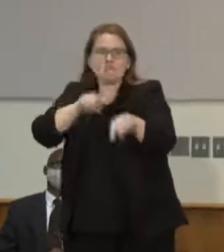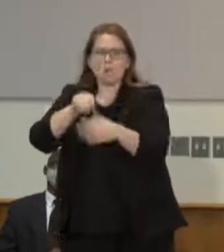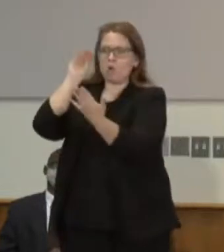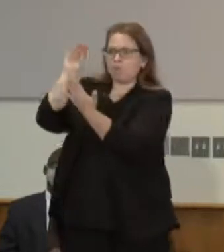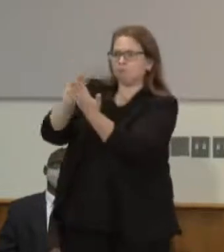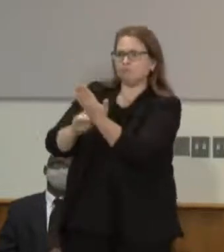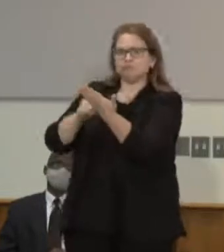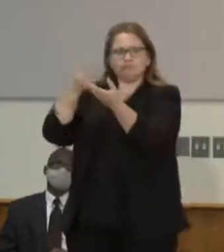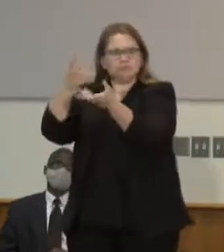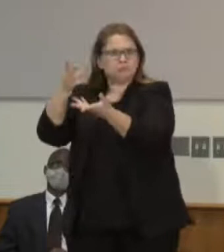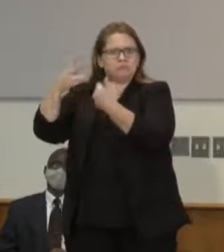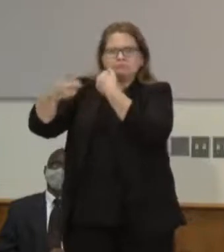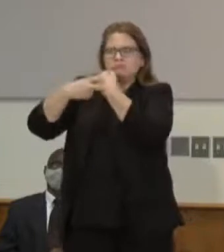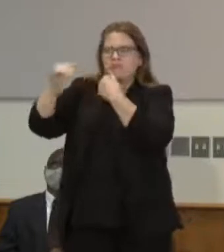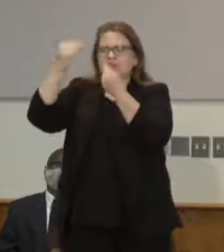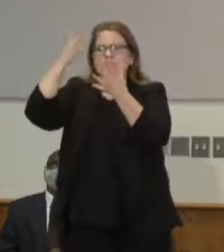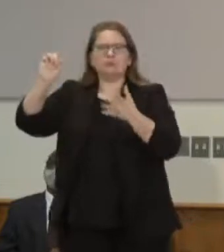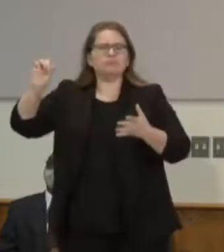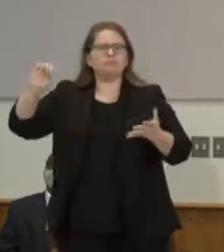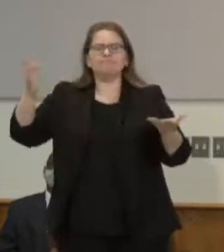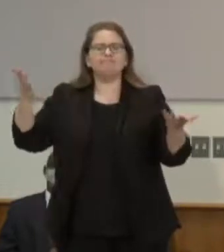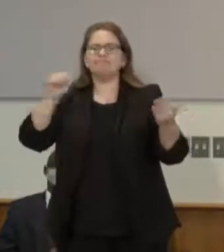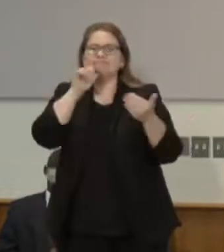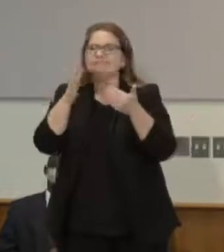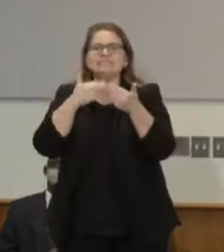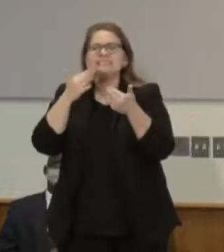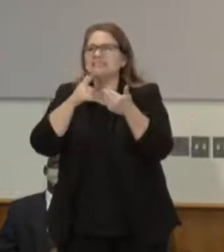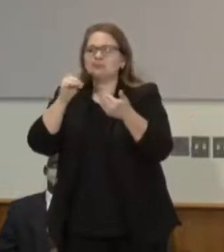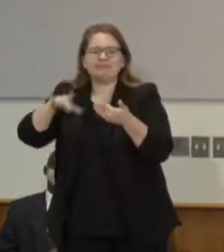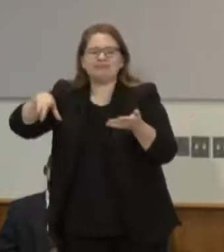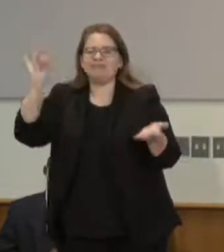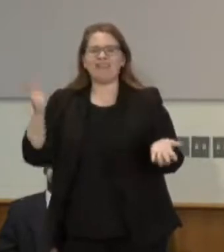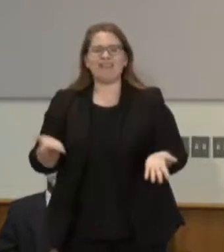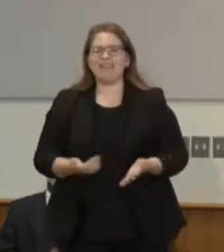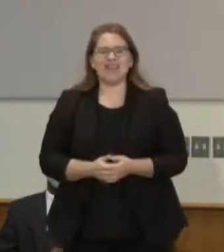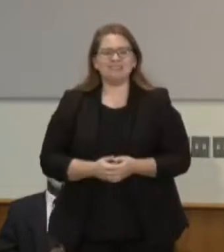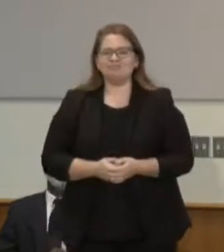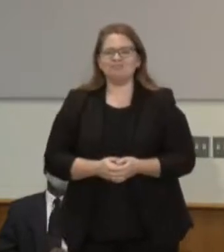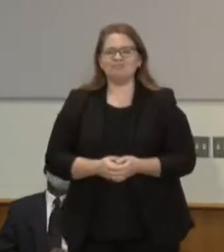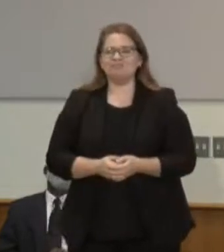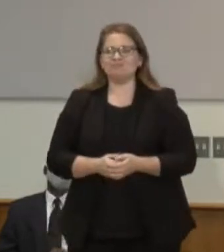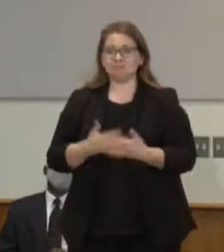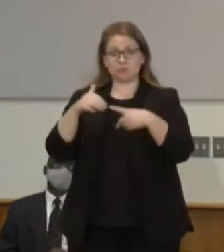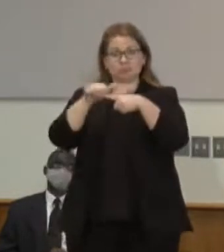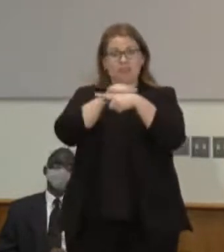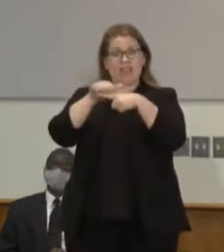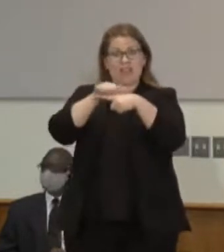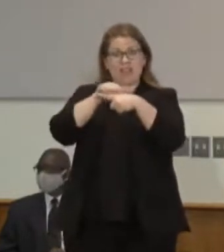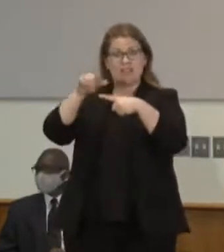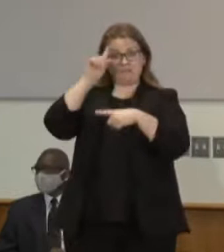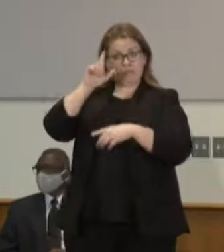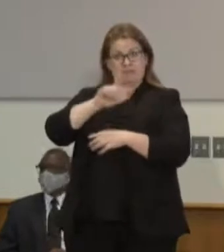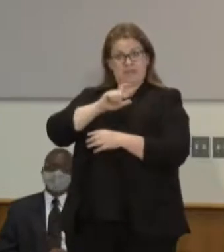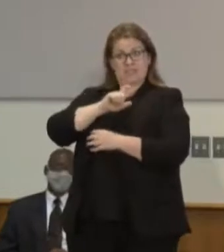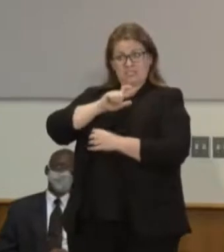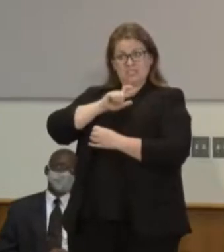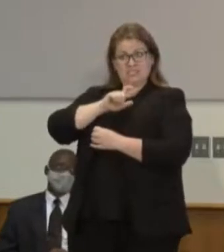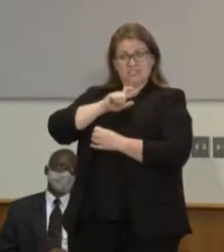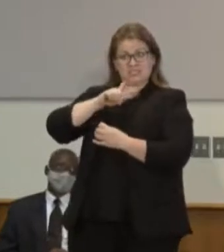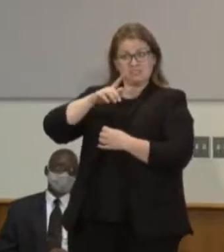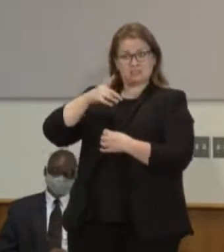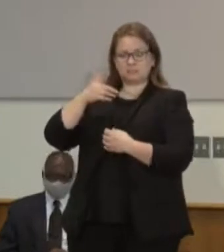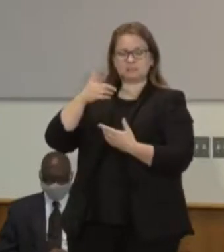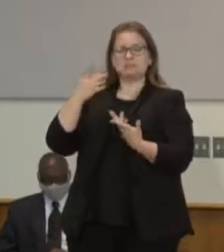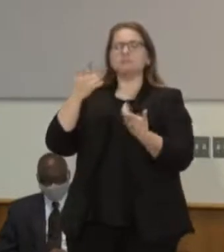becomes how do we know whether things like training police officers that we spend 12 million dollars in a biennium